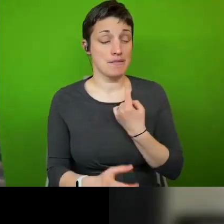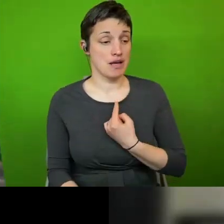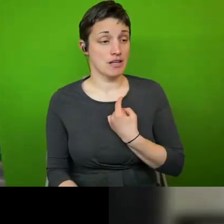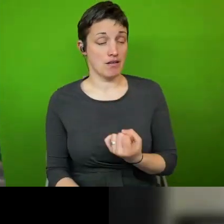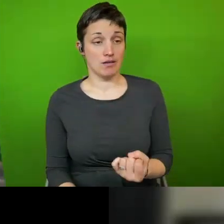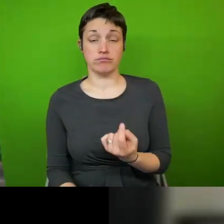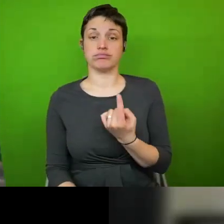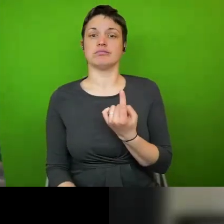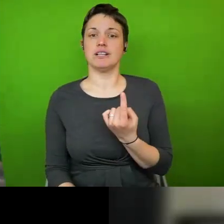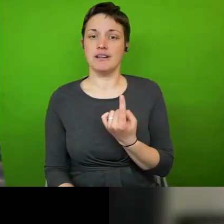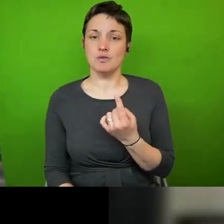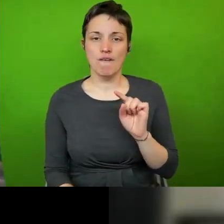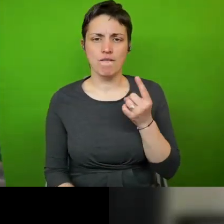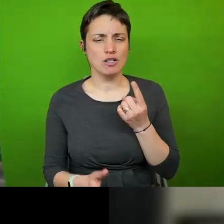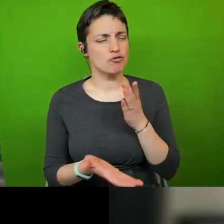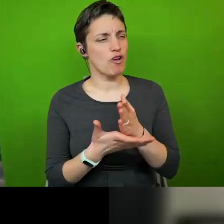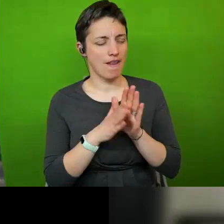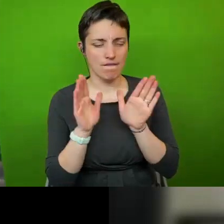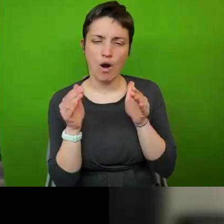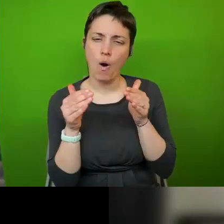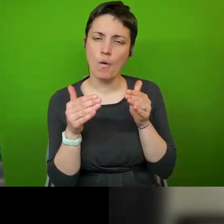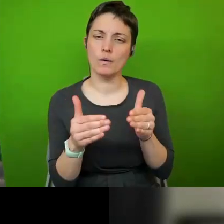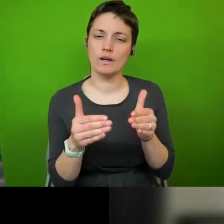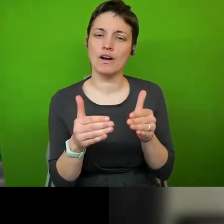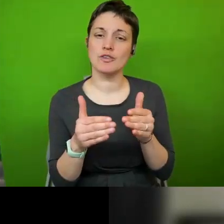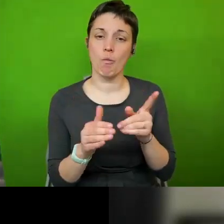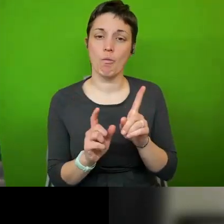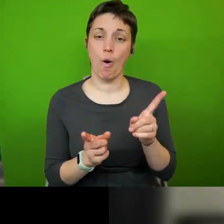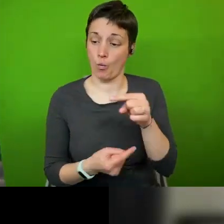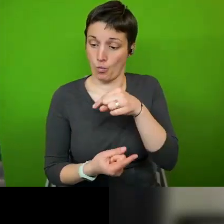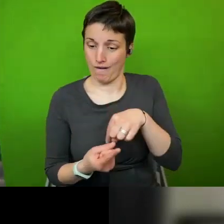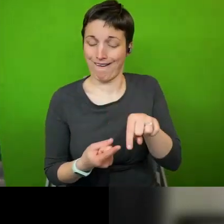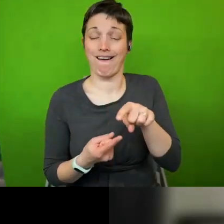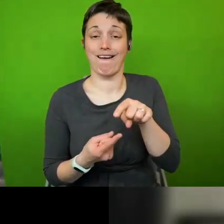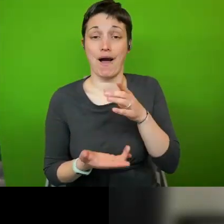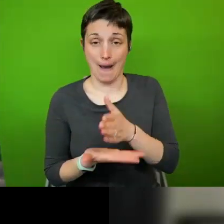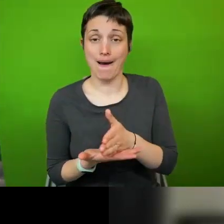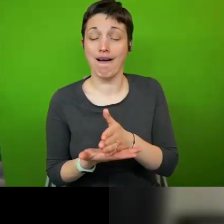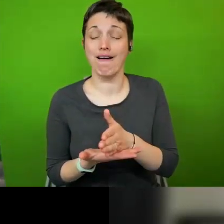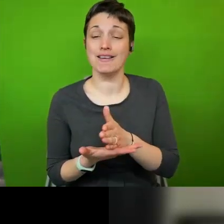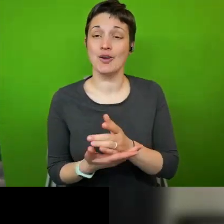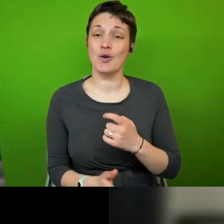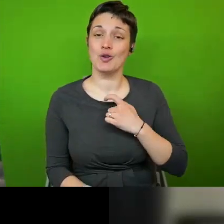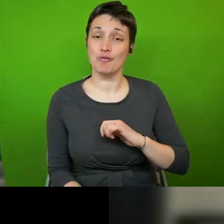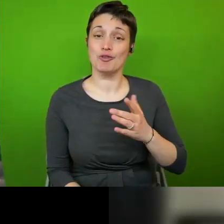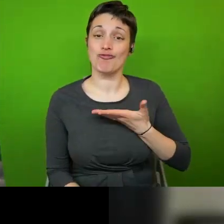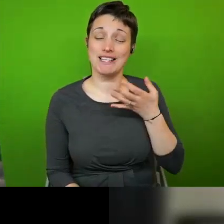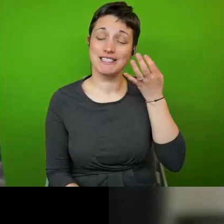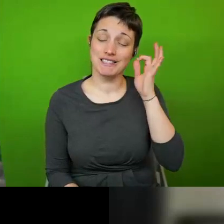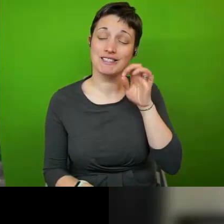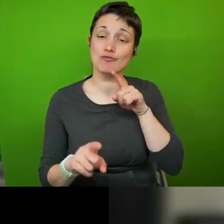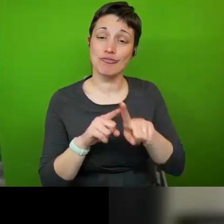the first which is really focused on what we are um a human rights city trying to